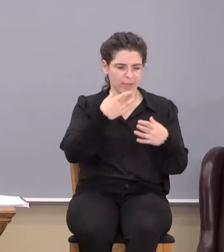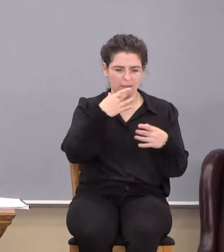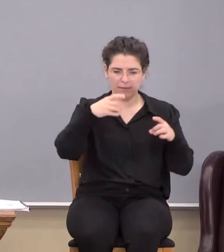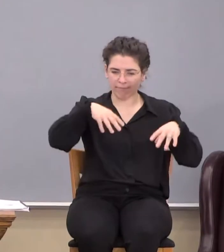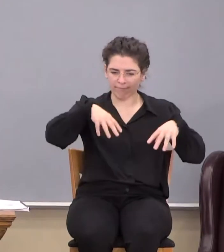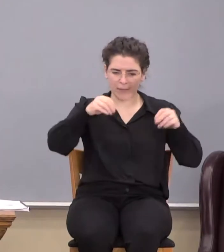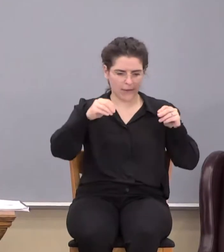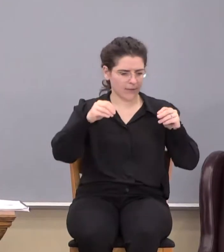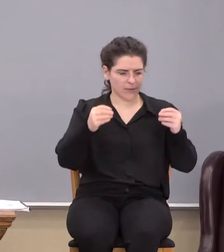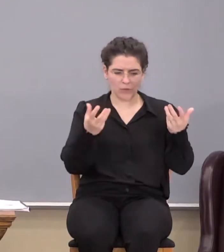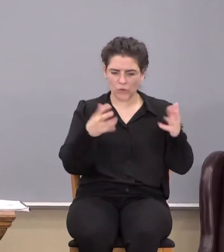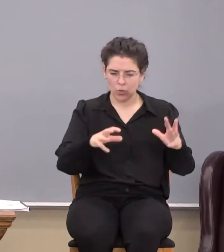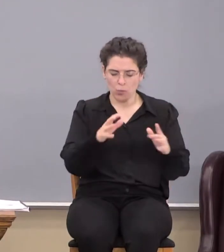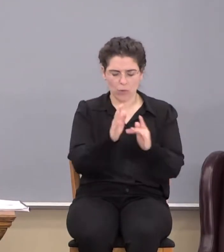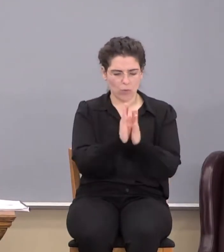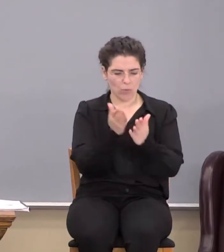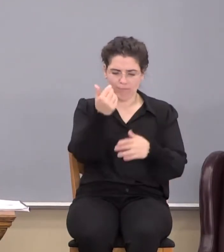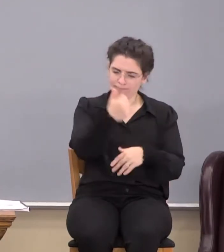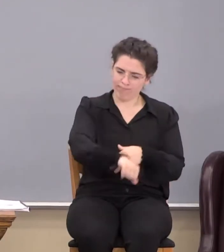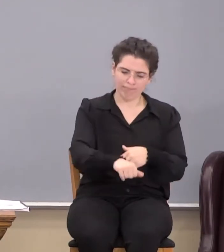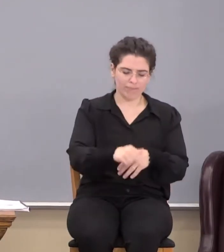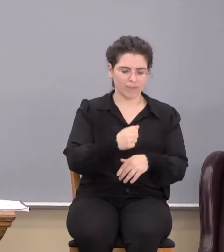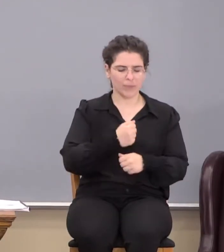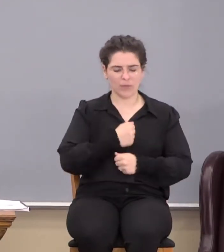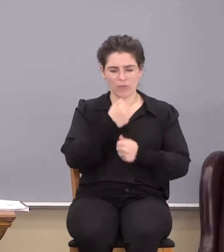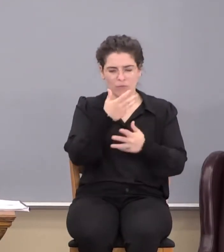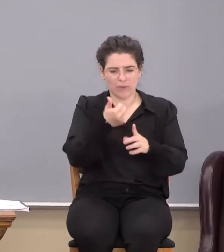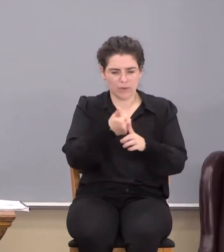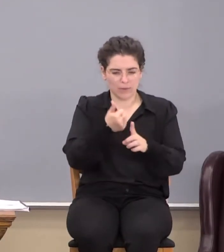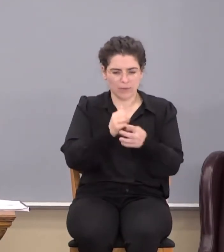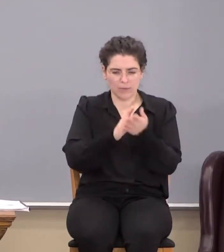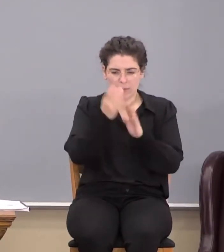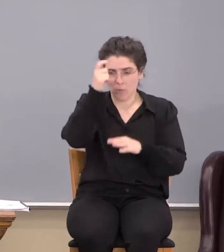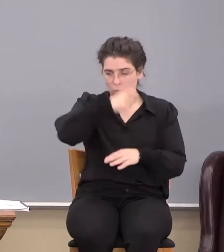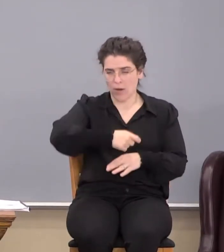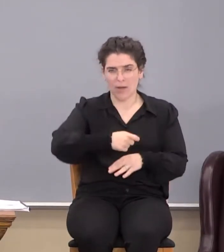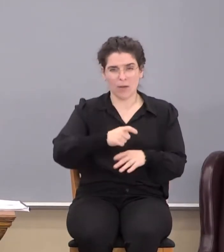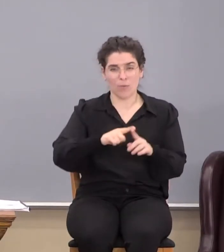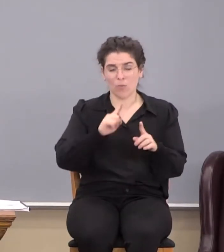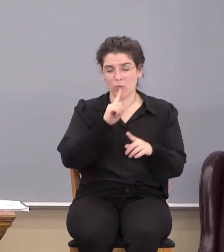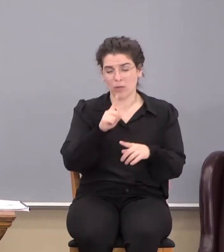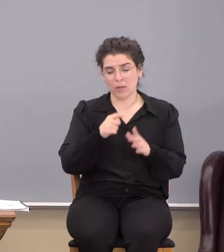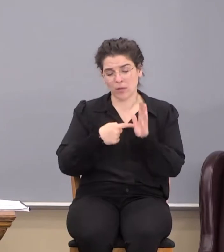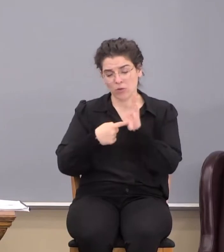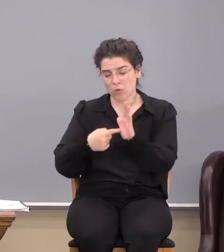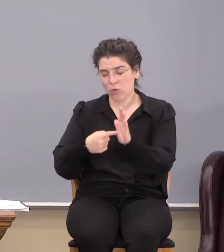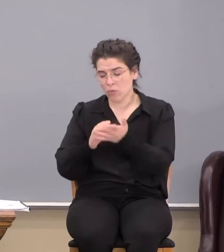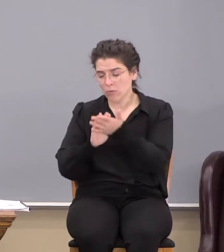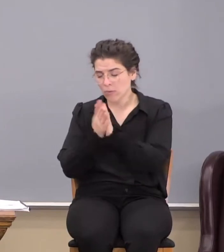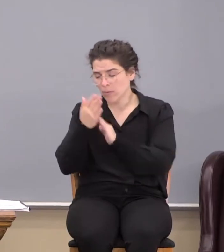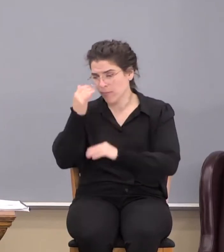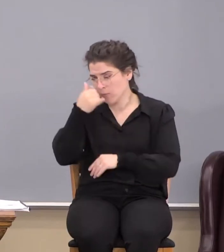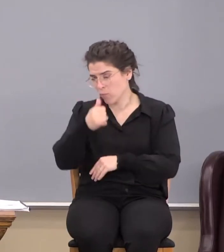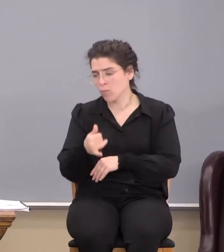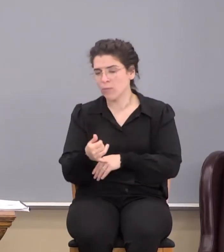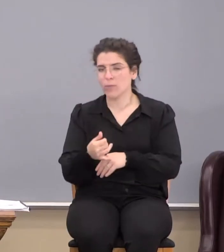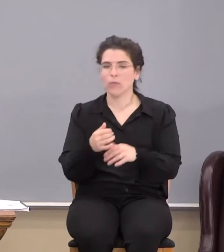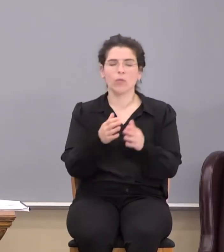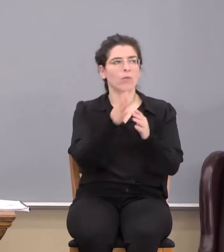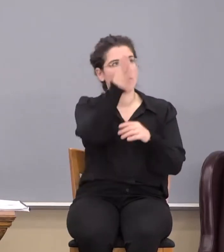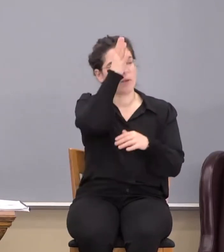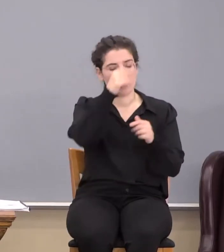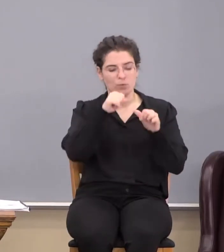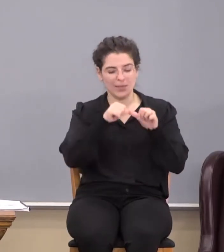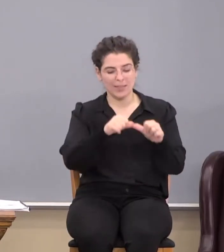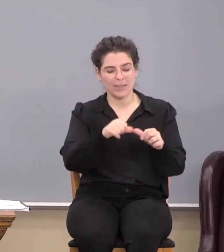by rejecting your word and profess themselves to be wise, and they just manifest the result as they just become fools. So, Father, as we